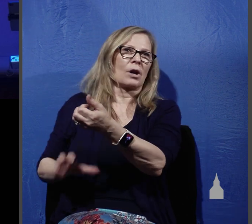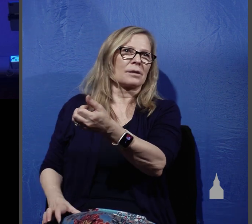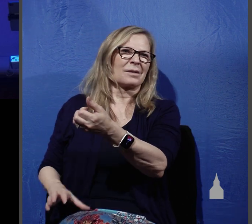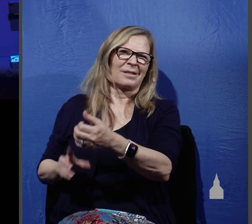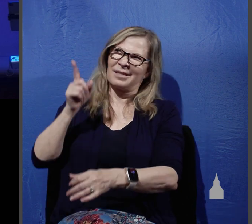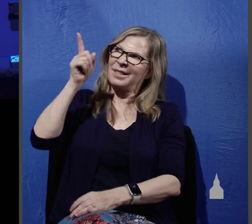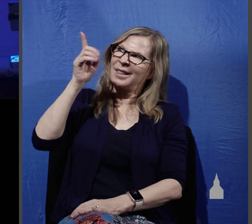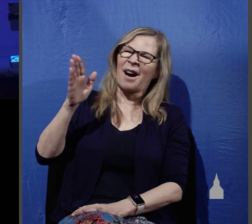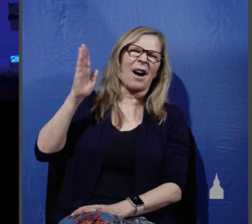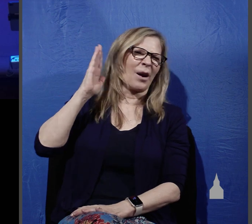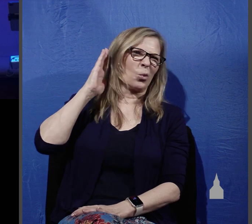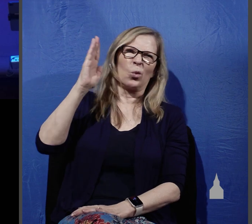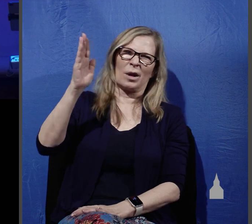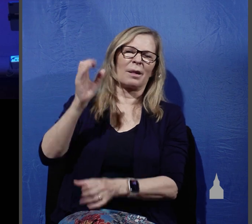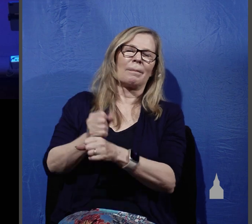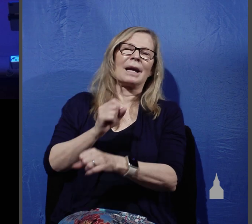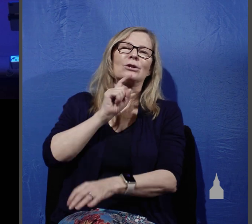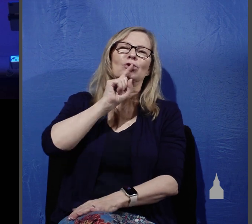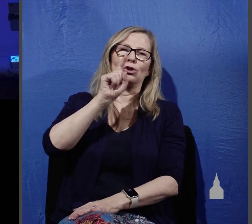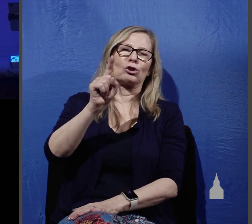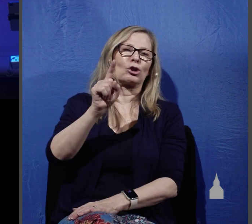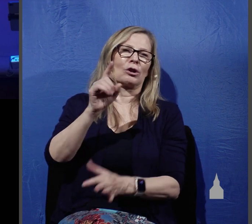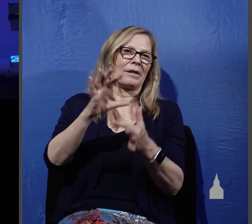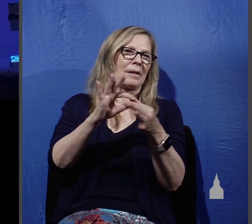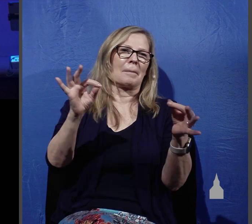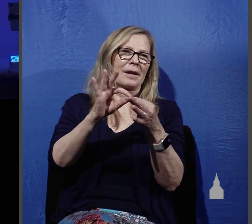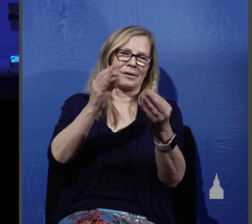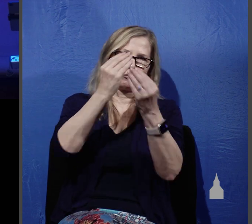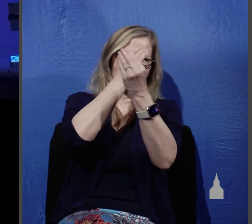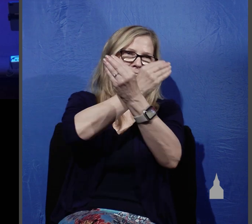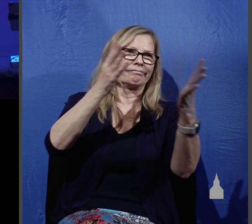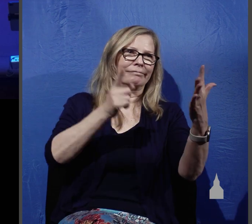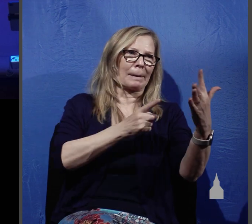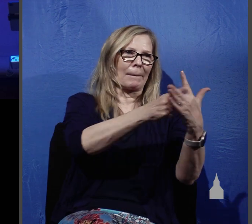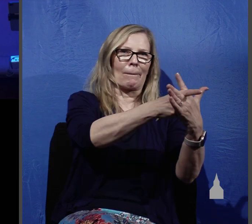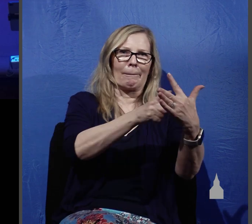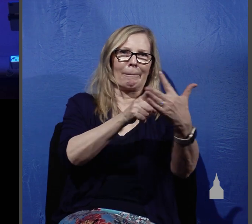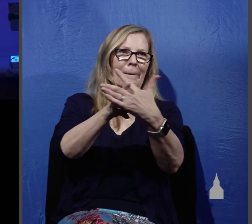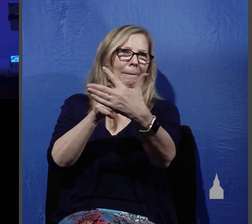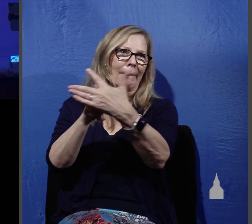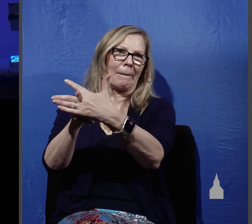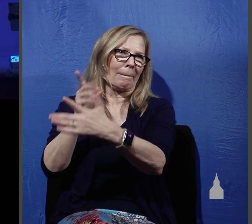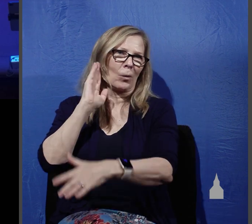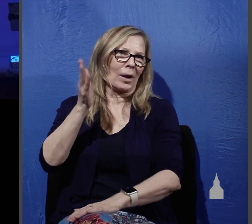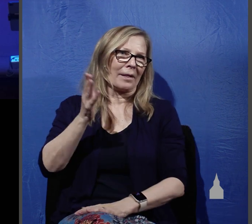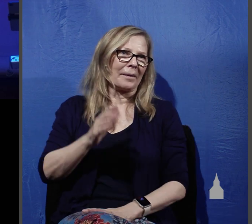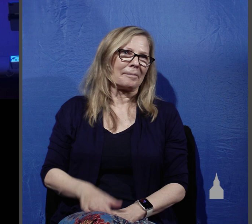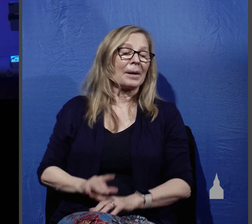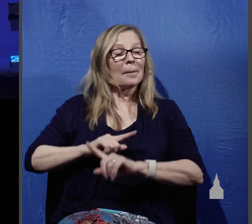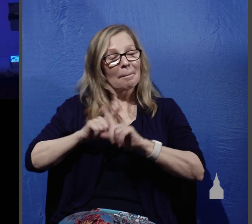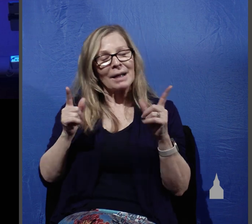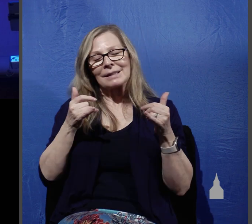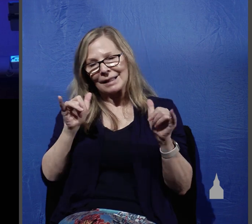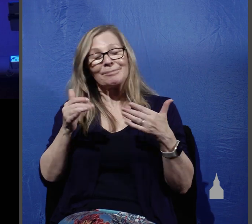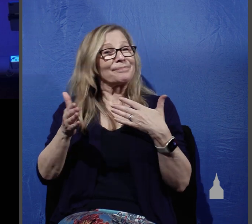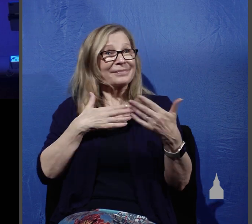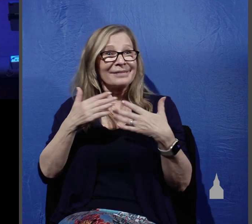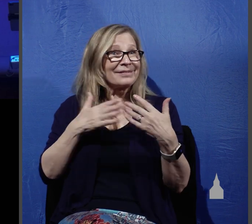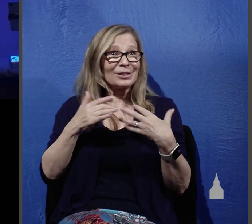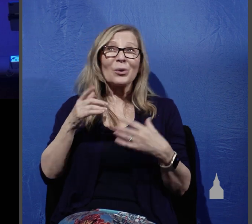that they get the message of his word one way or another but having said that we need to understand that although he brings the elect